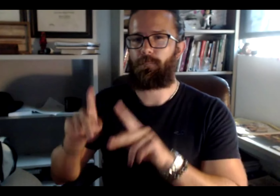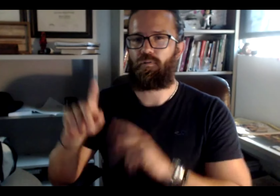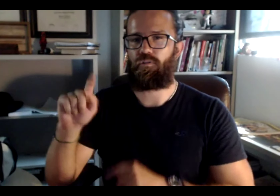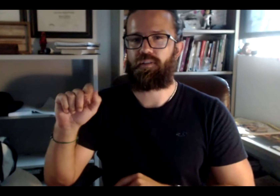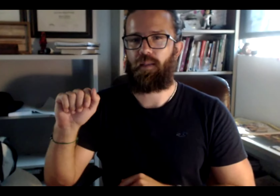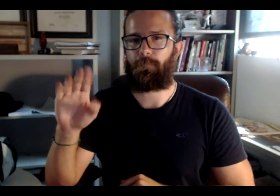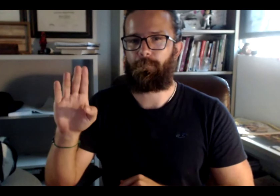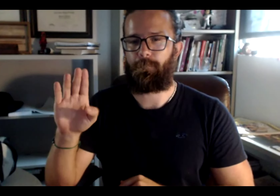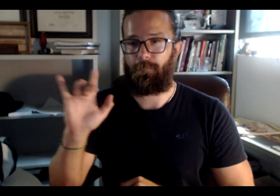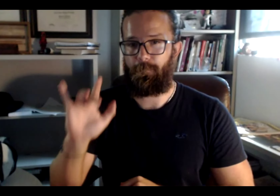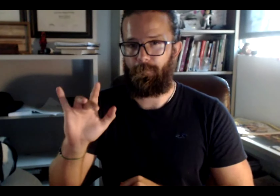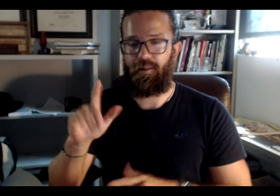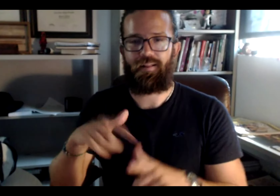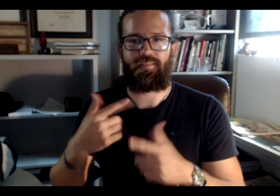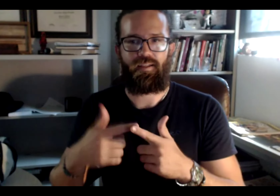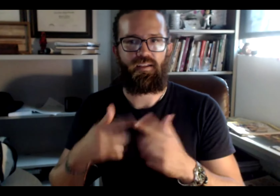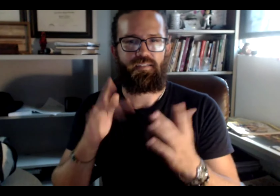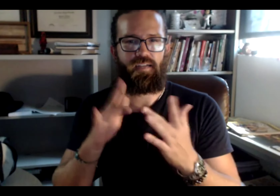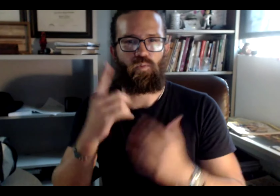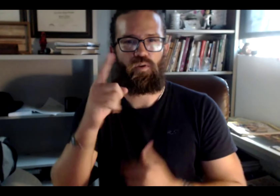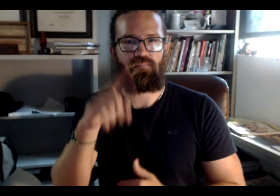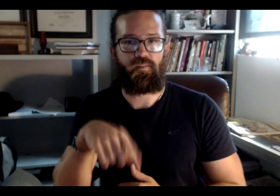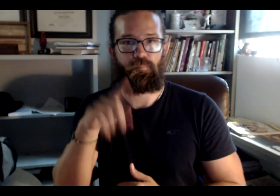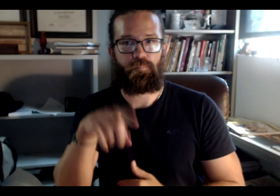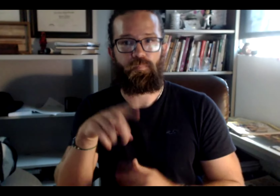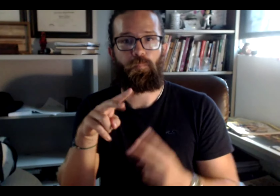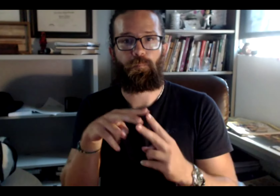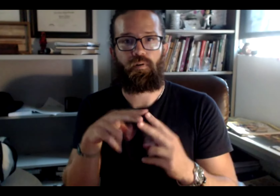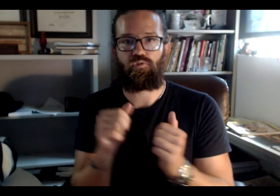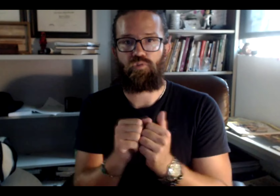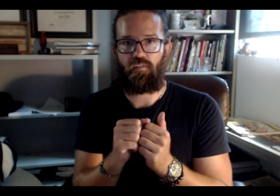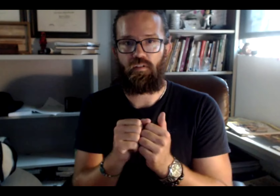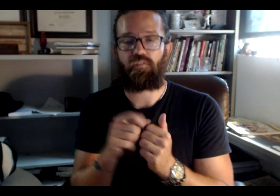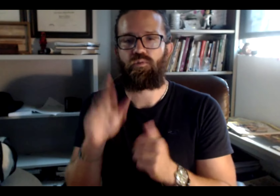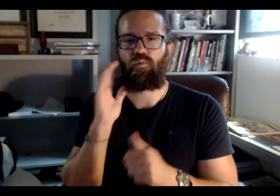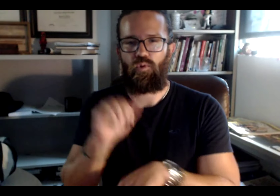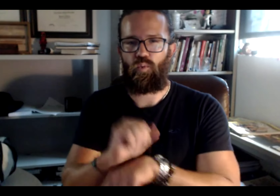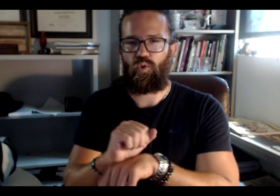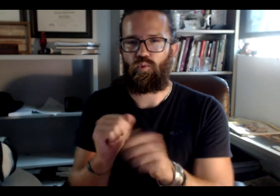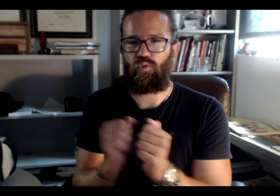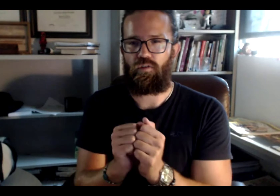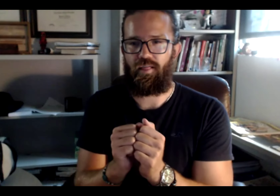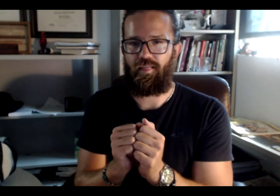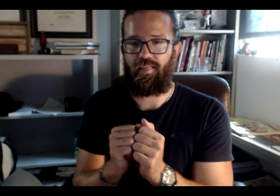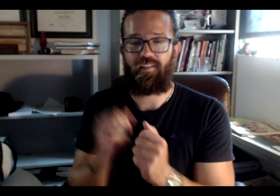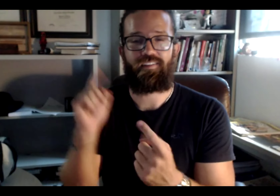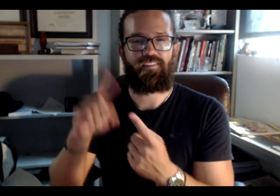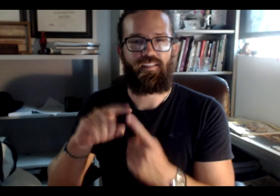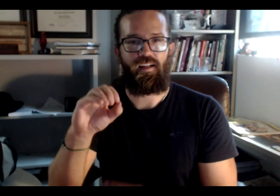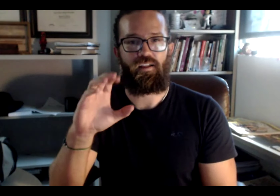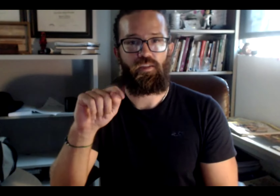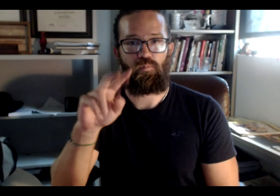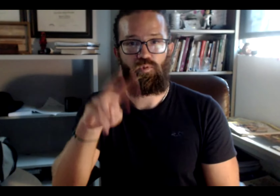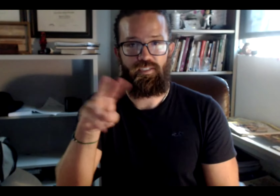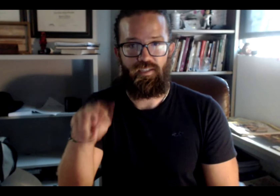So, when you click on the people tab and you'll see a list, you can contact one of those individuals. And that would be the